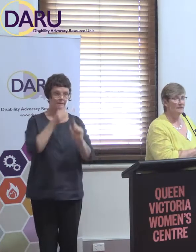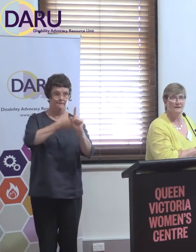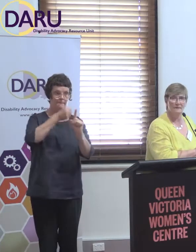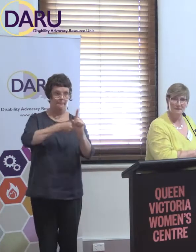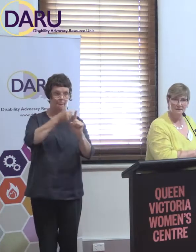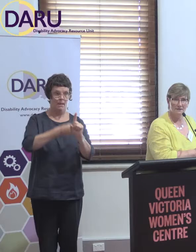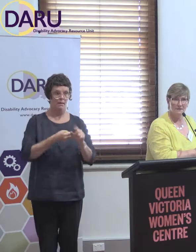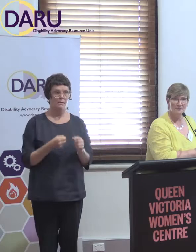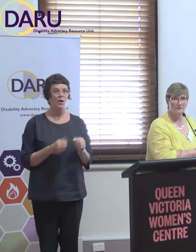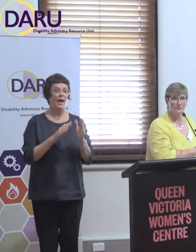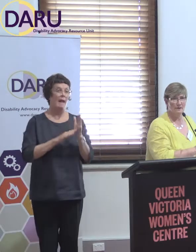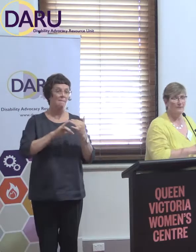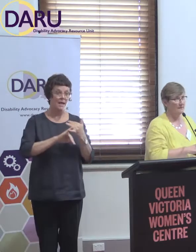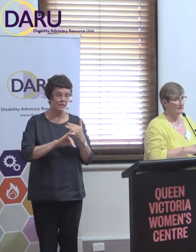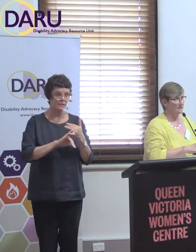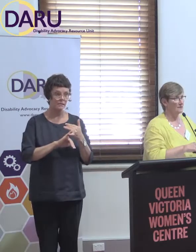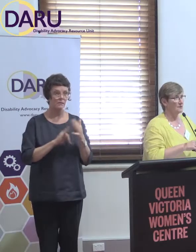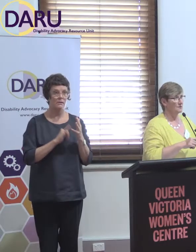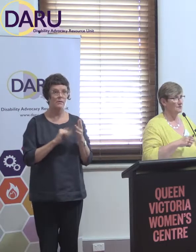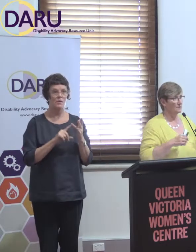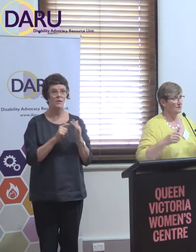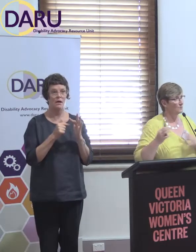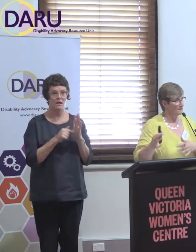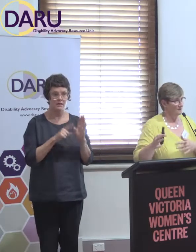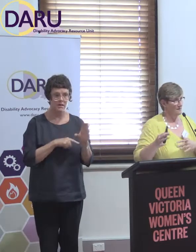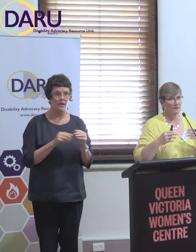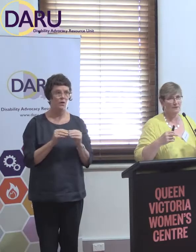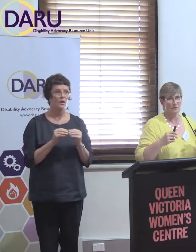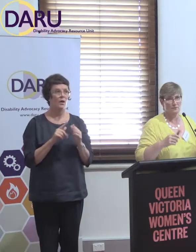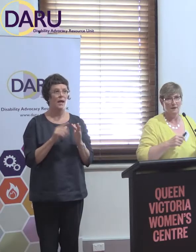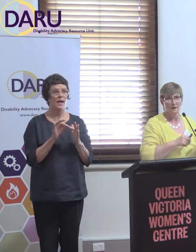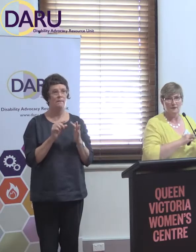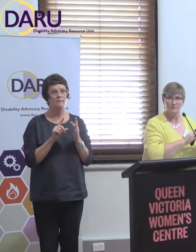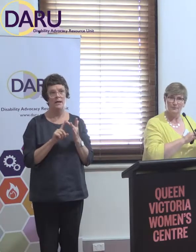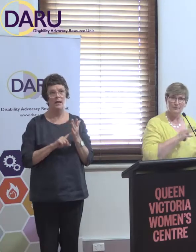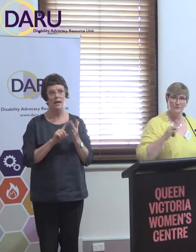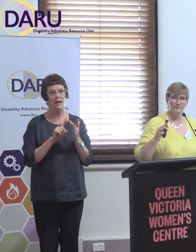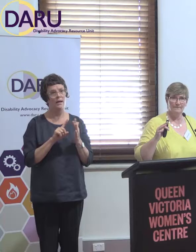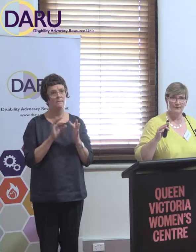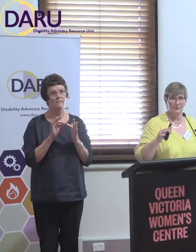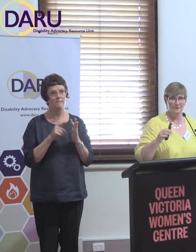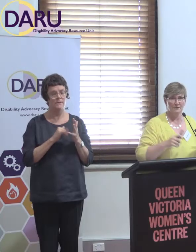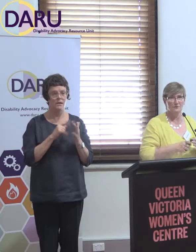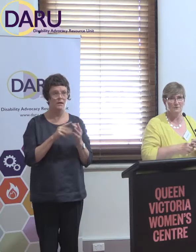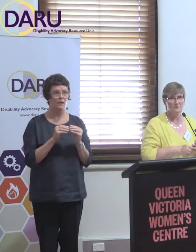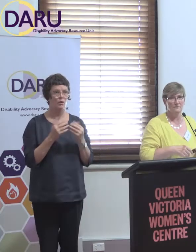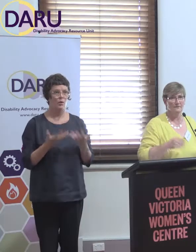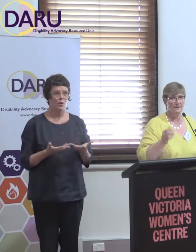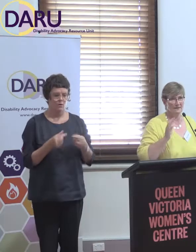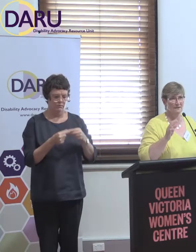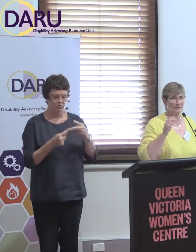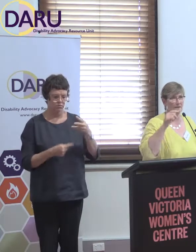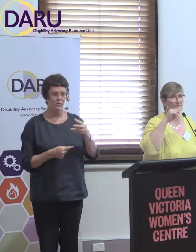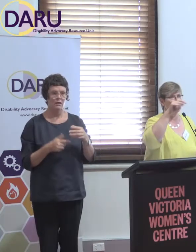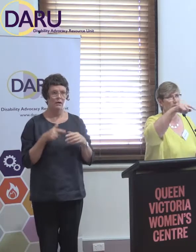would be, say, the MS societies or the epilepsy associations or the autism associations or those broader groups that don't do